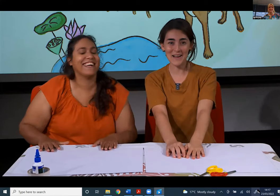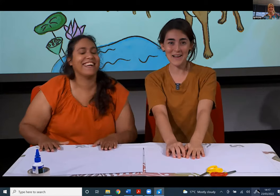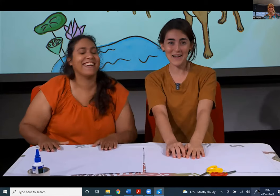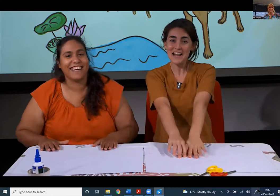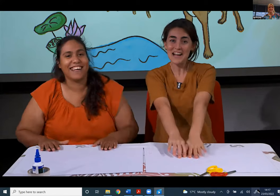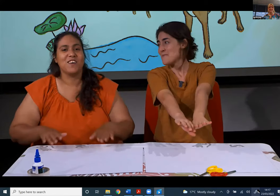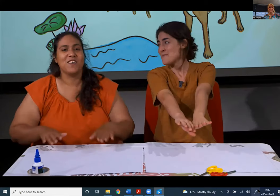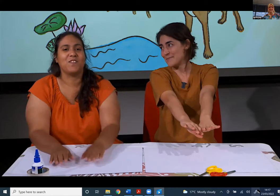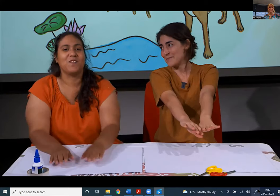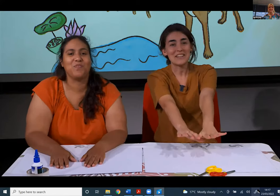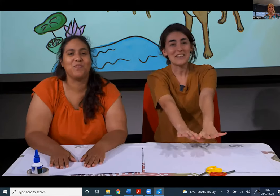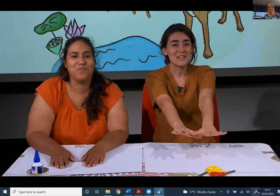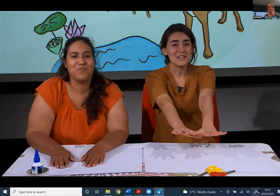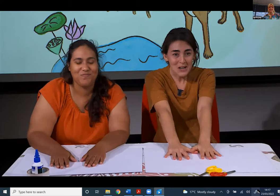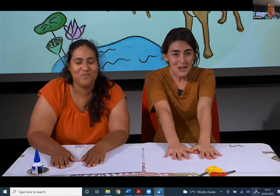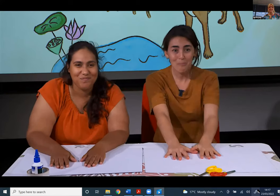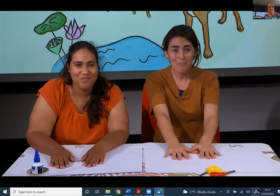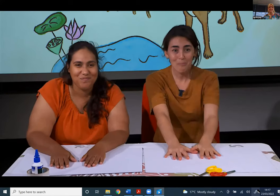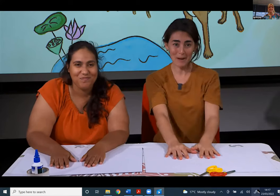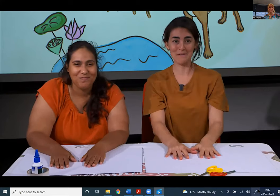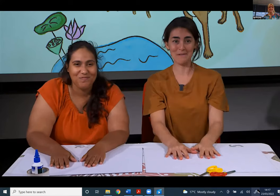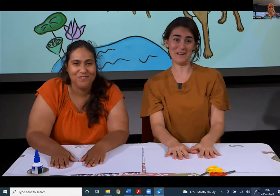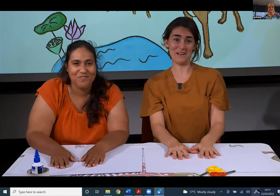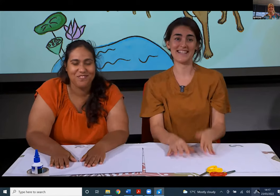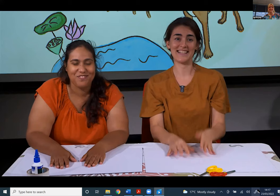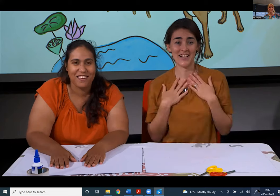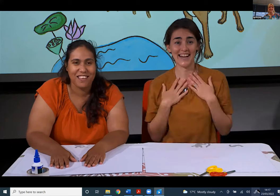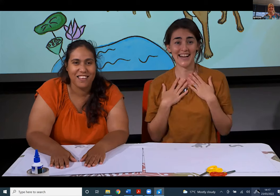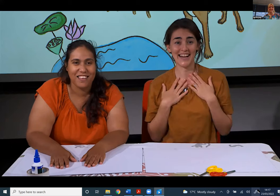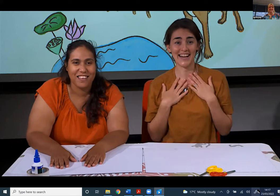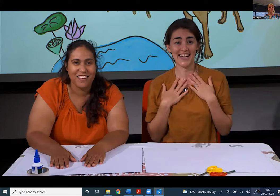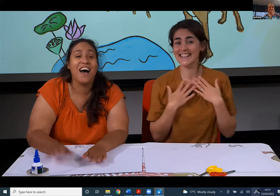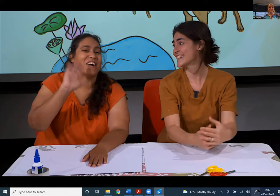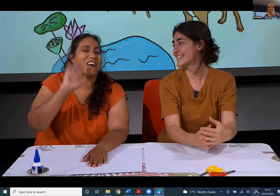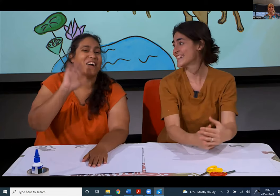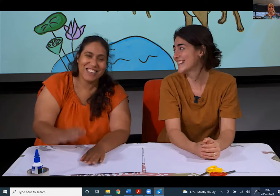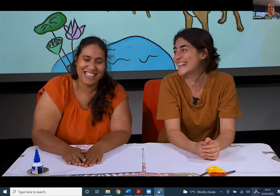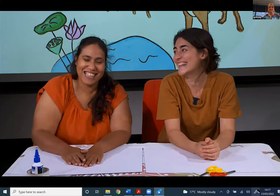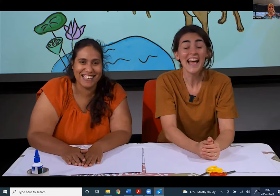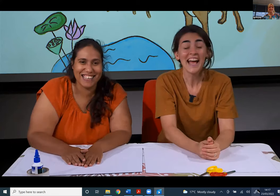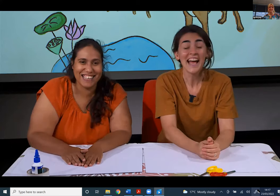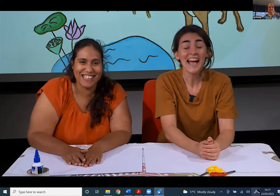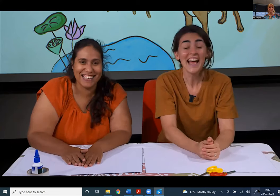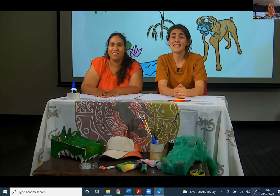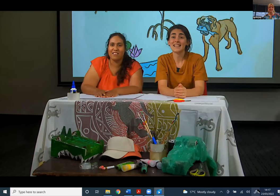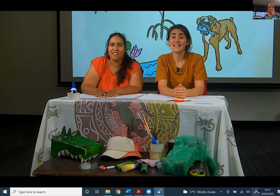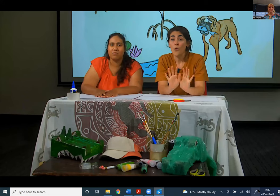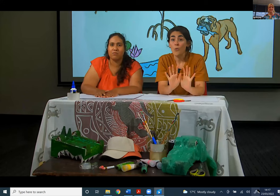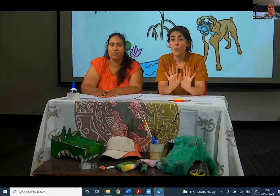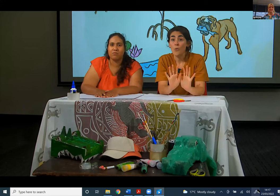Welcome to the Dog Dog Bump In Box. I'm Chella. I'm Rachel. And today,